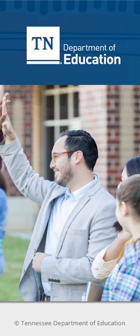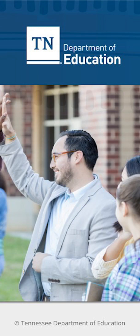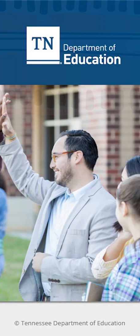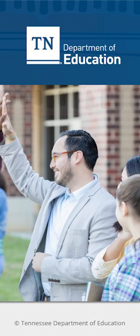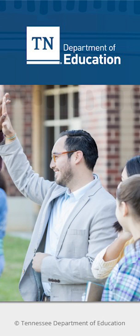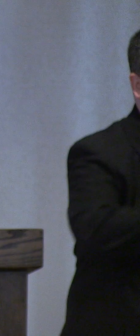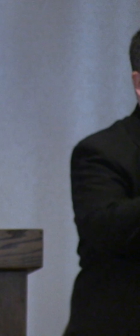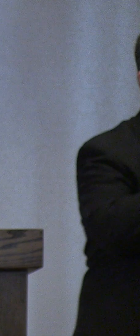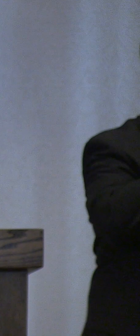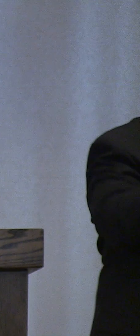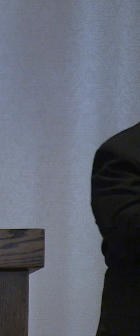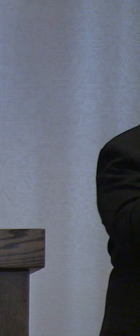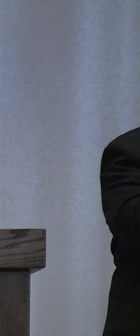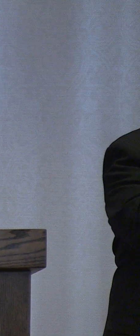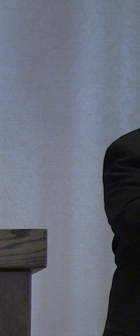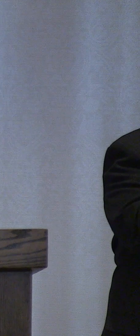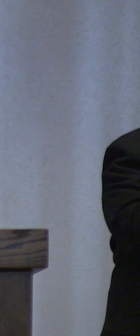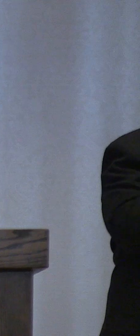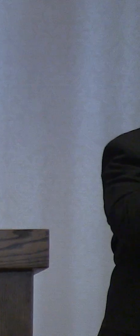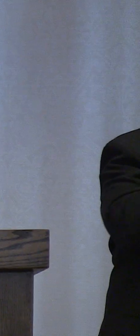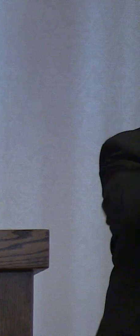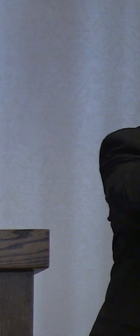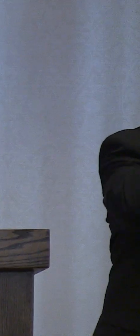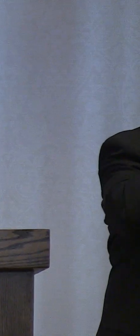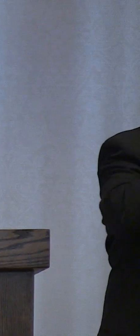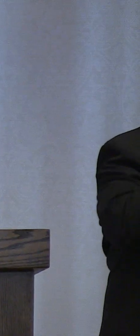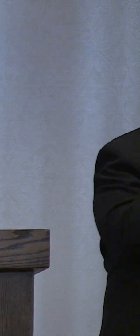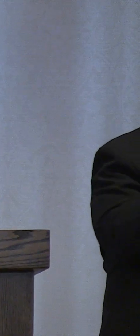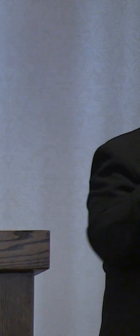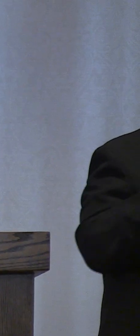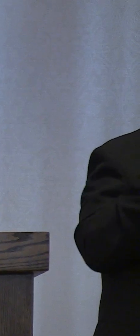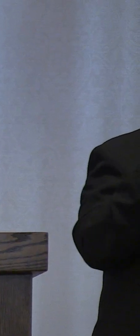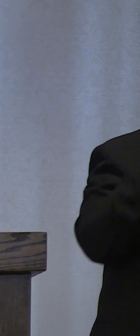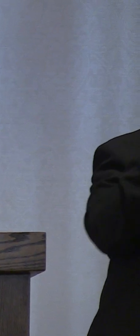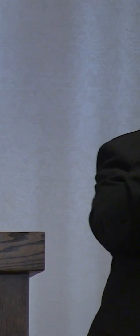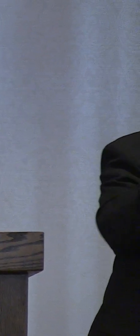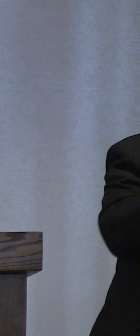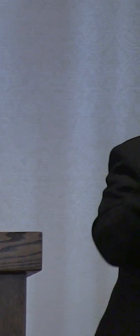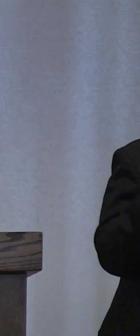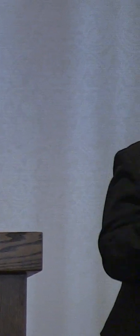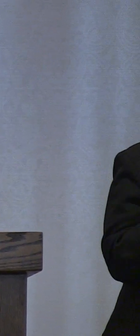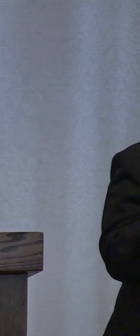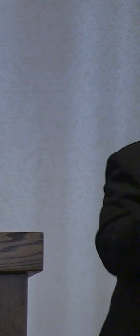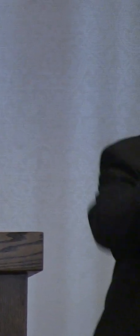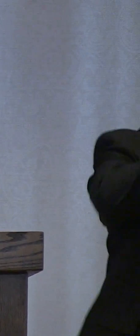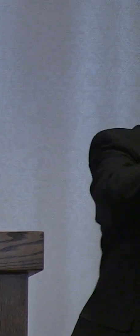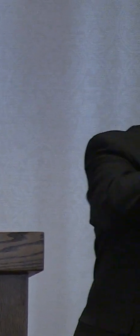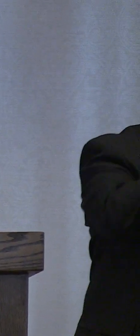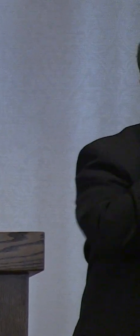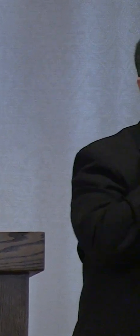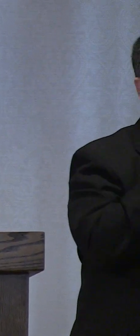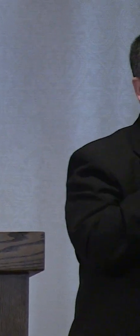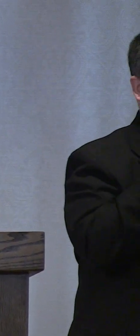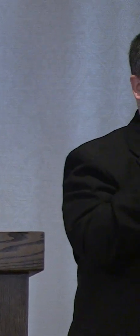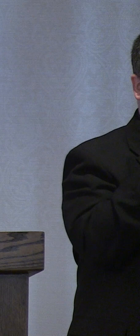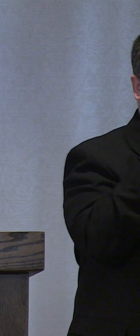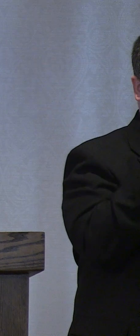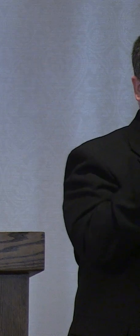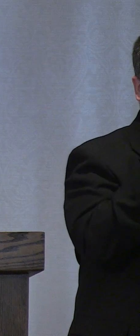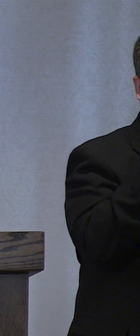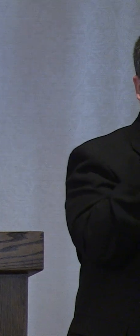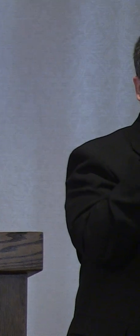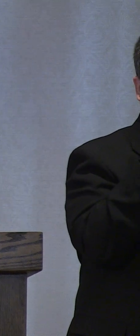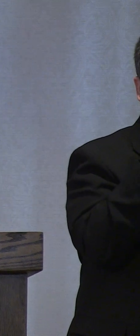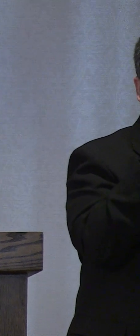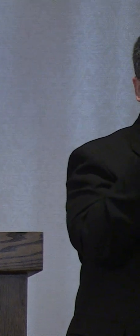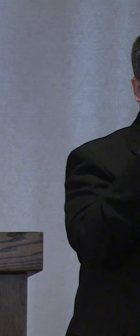all right good afternoon ladies and gentlemen very excited to see you all here this afternoon my name is Chelsea Crawford I am